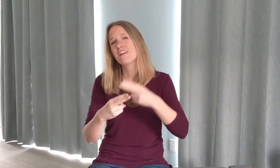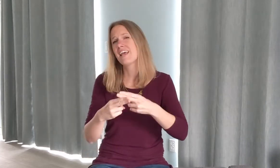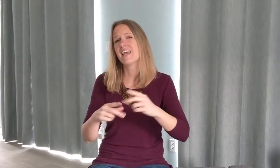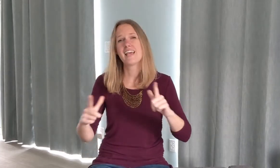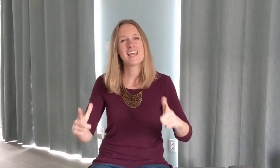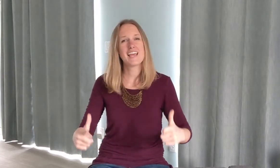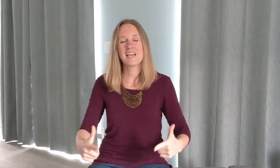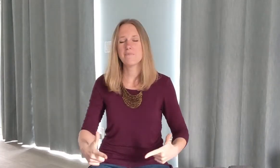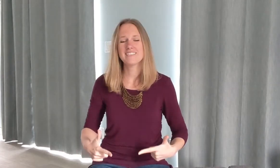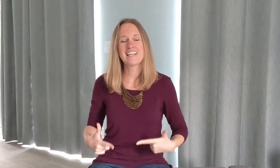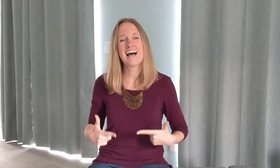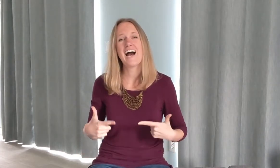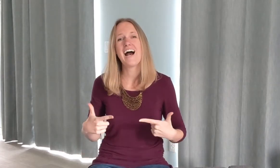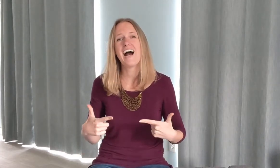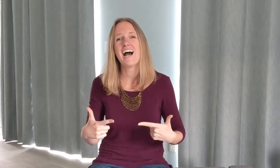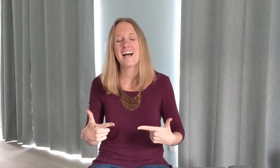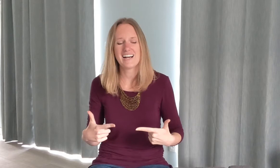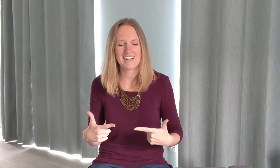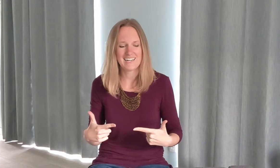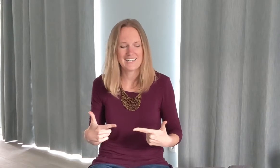name is life